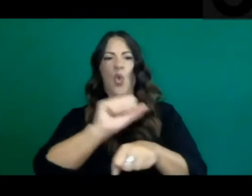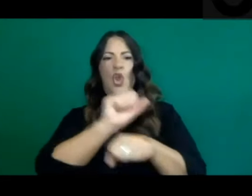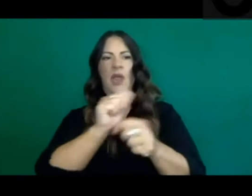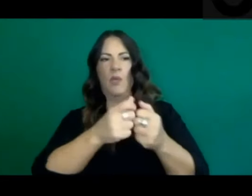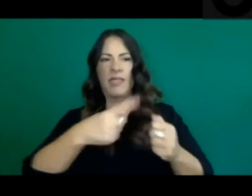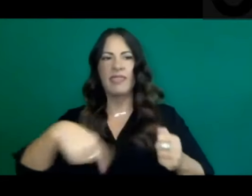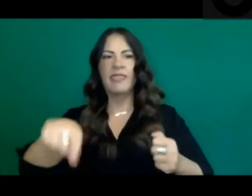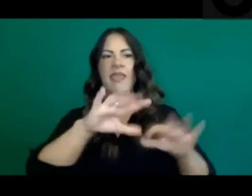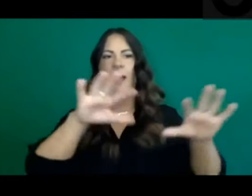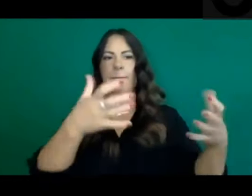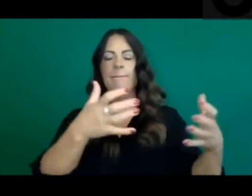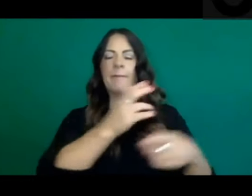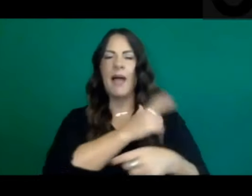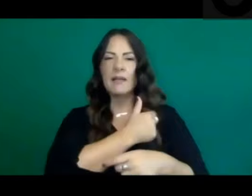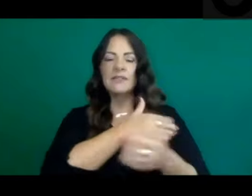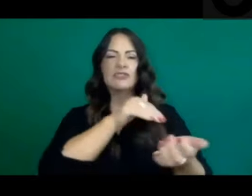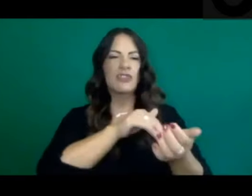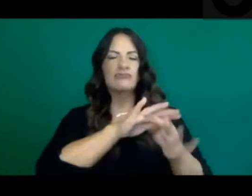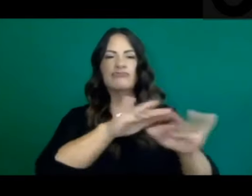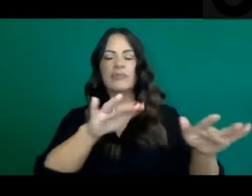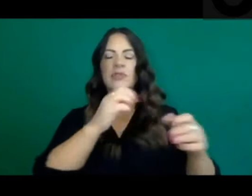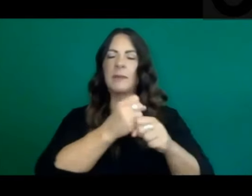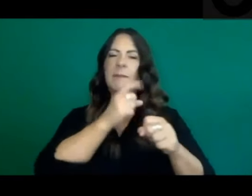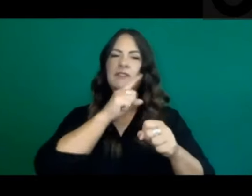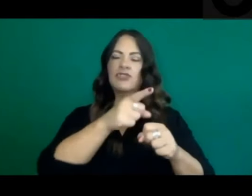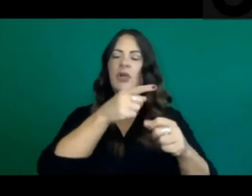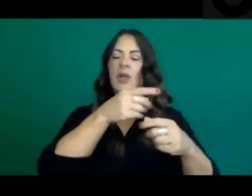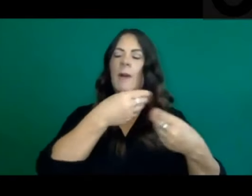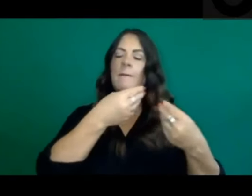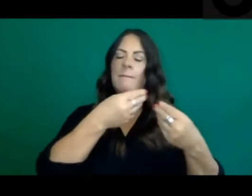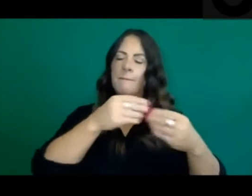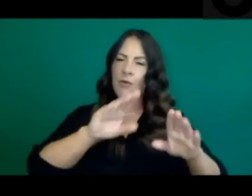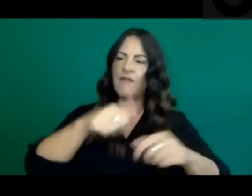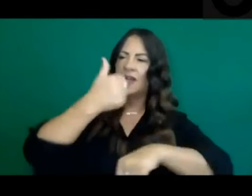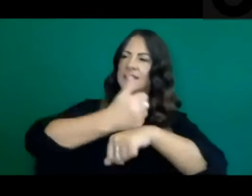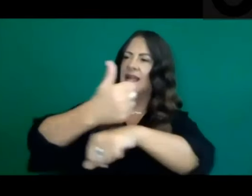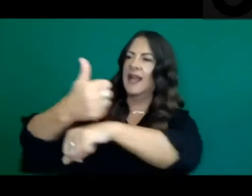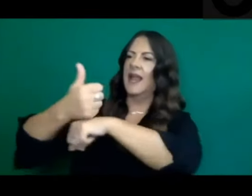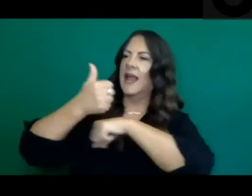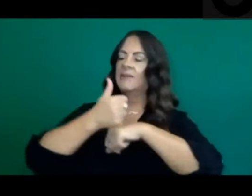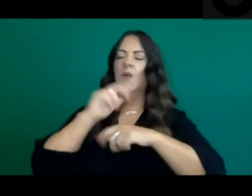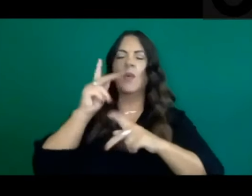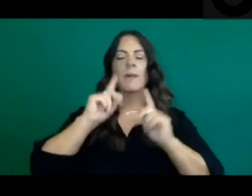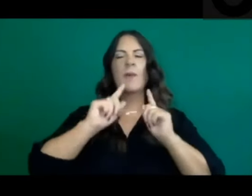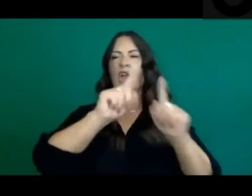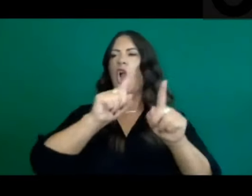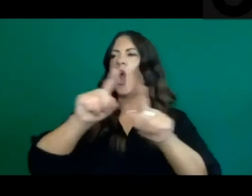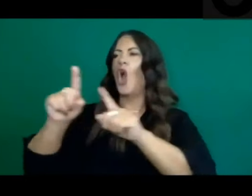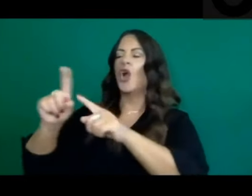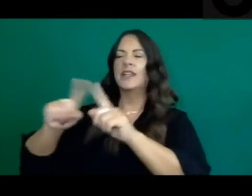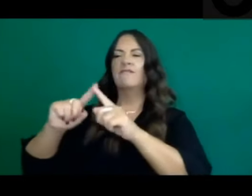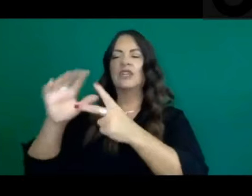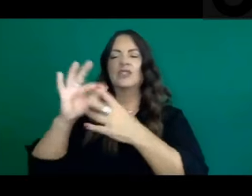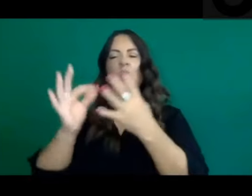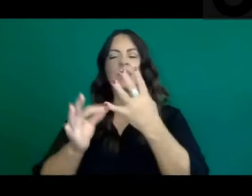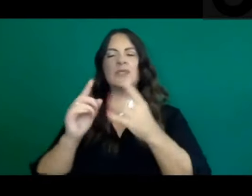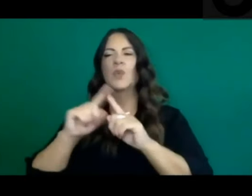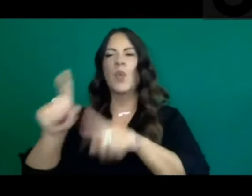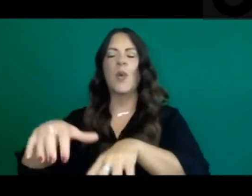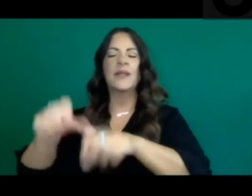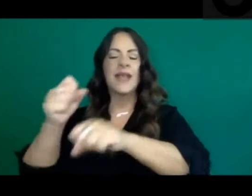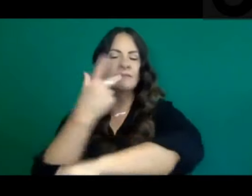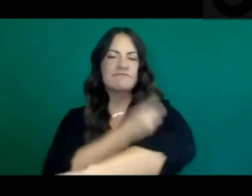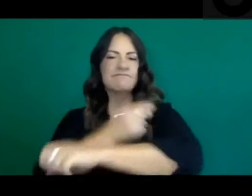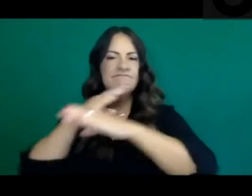to increase the sites and availability of where the vaccine could be available, making sure that we have no risk